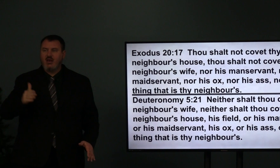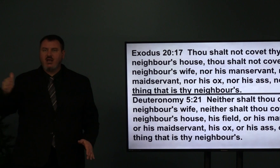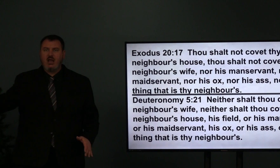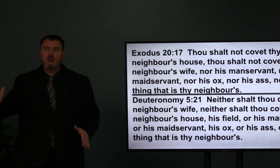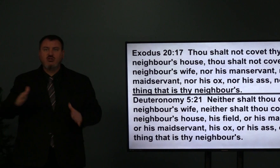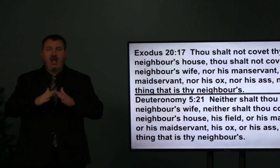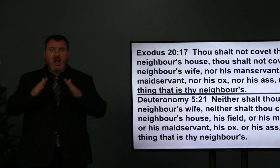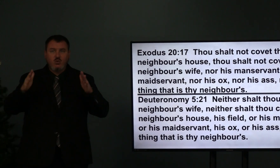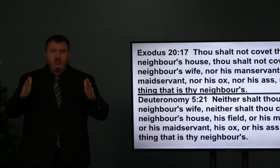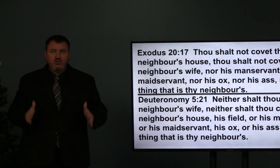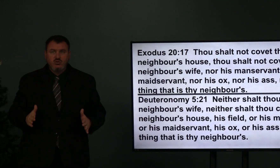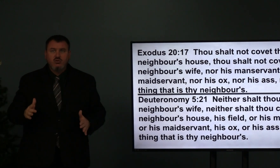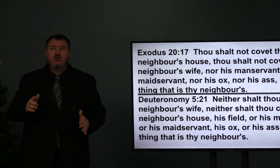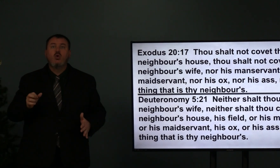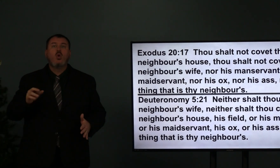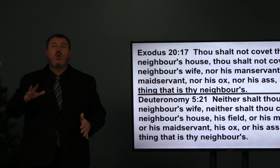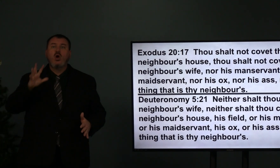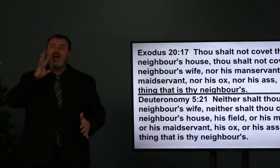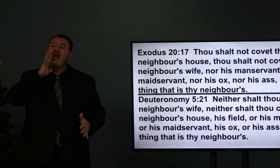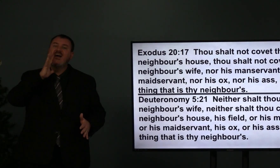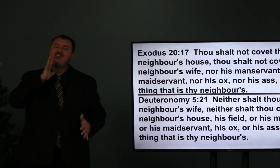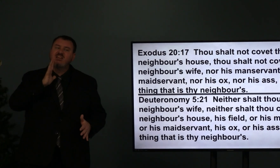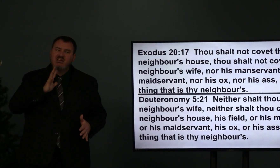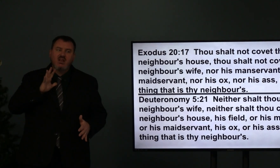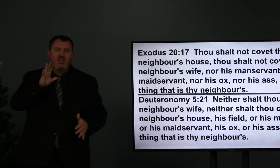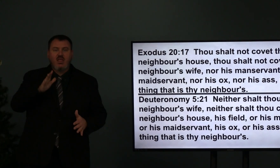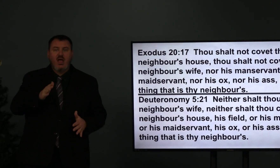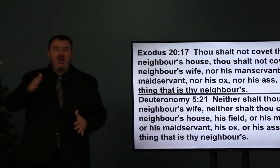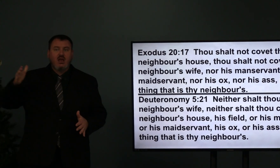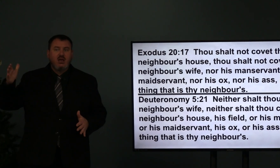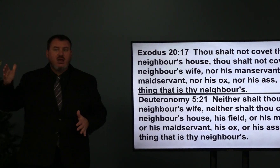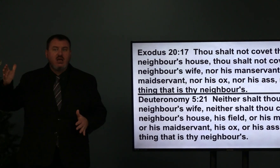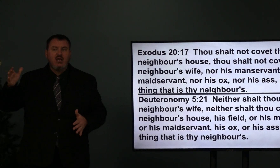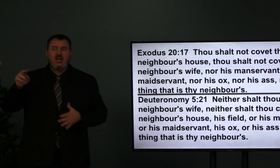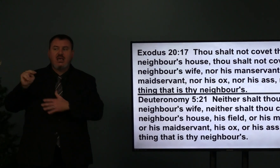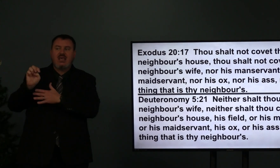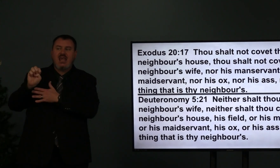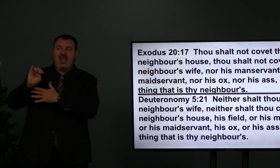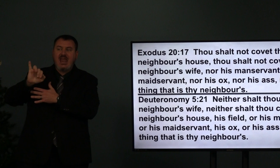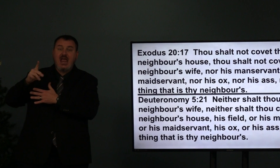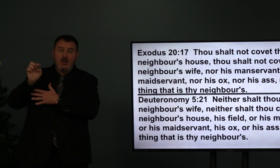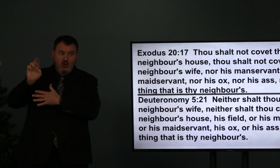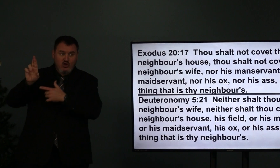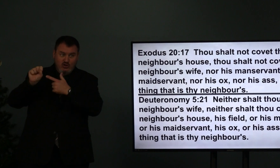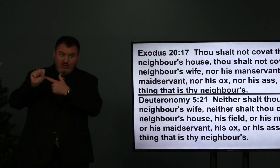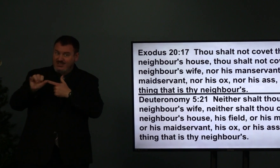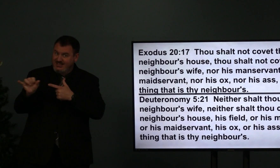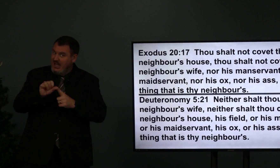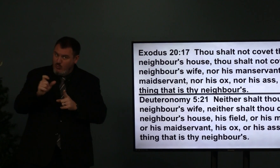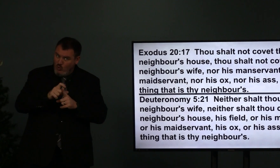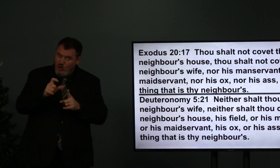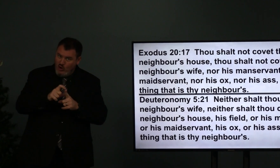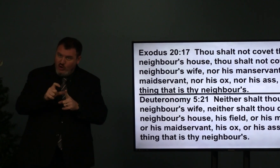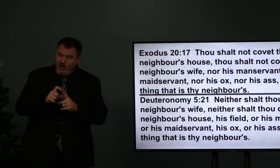thy neighbor's house. Thou shalt not covet thy neighbor's, again, I'm